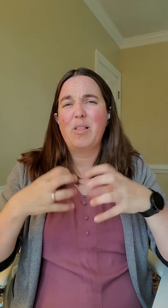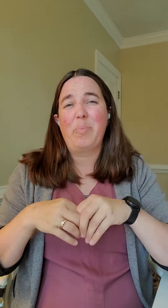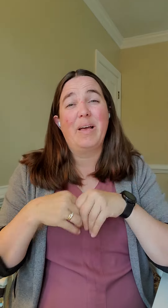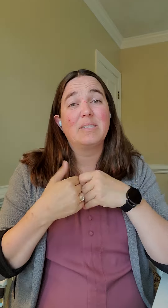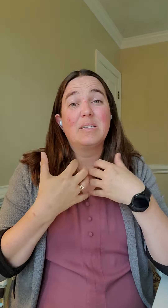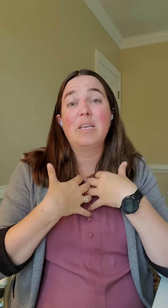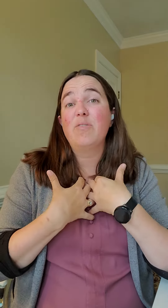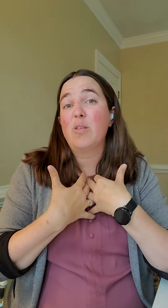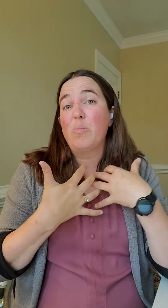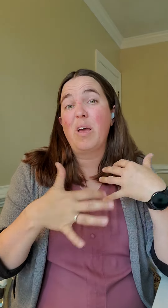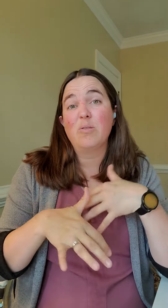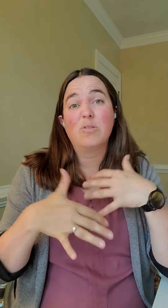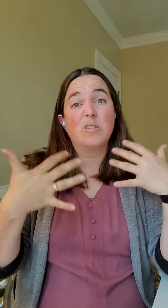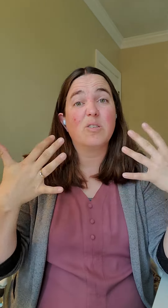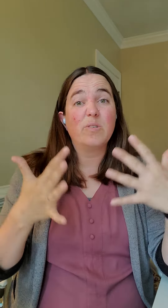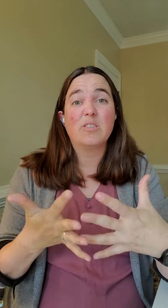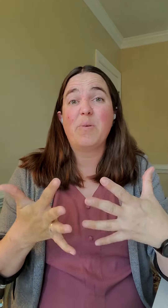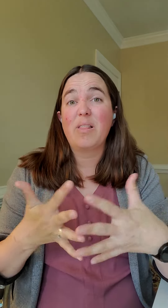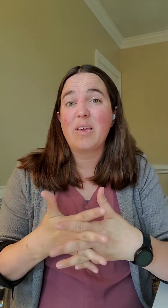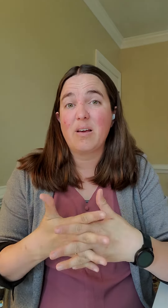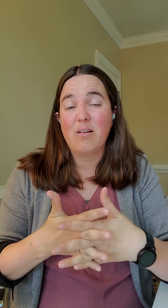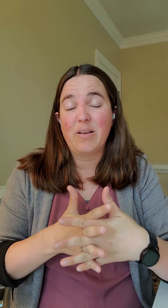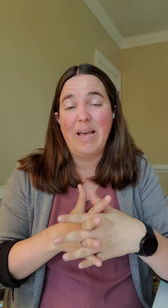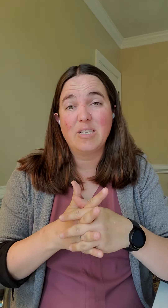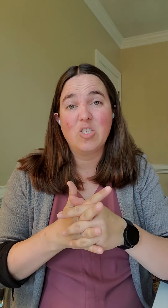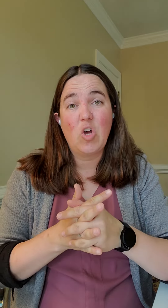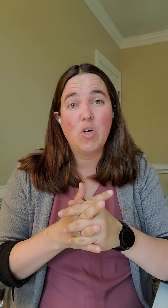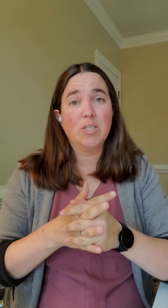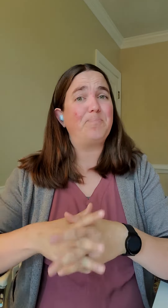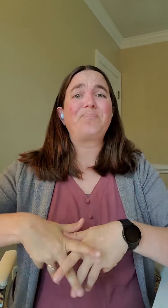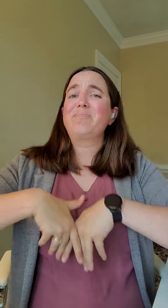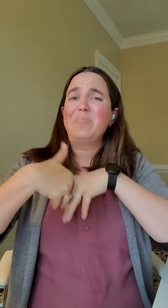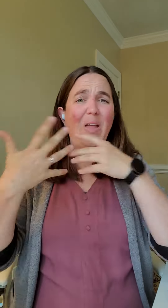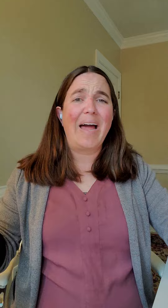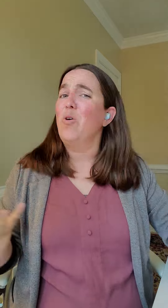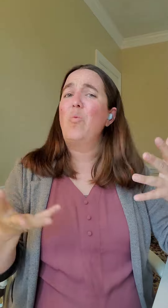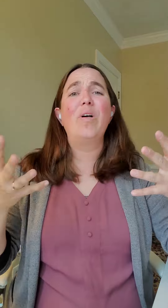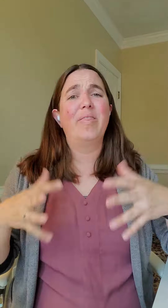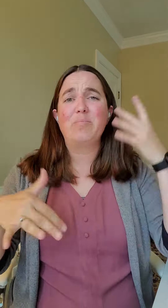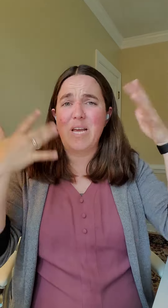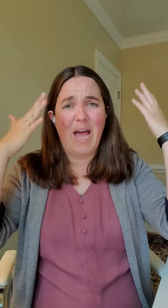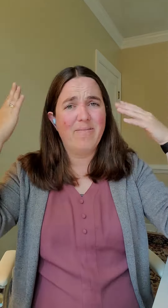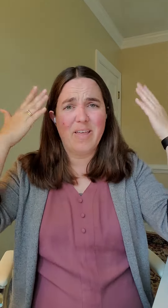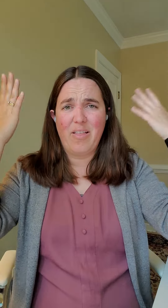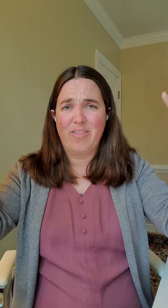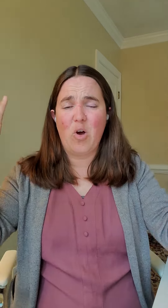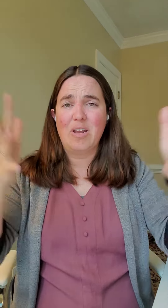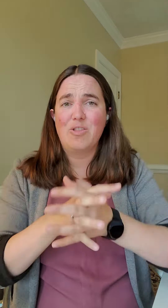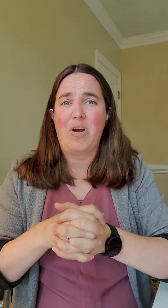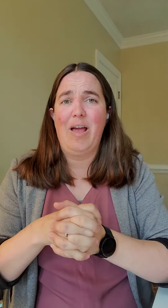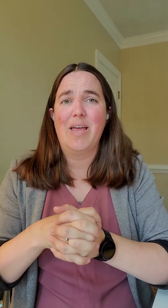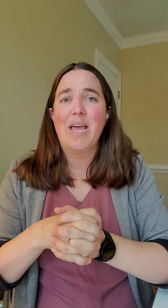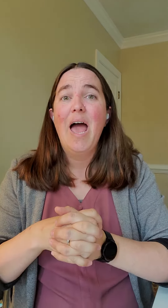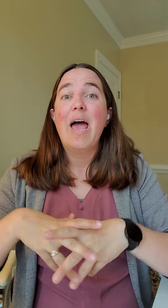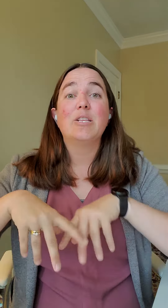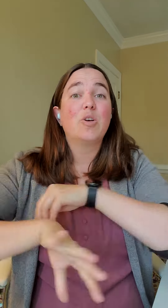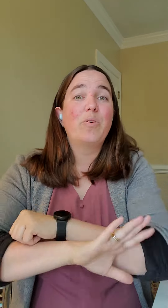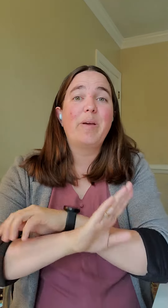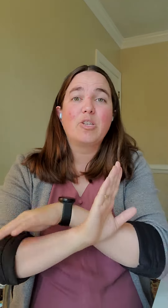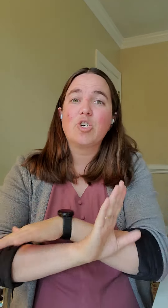of pets and even though my house doesn't always smell like cats and dogs, I don't want them to have that thought in their head. And so we make sure